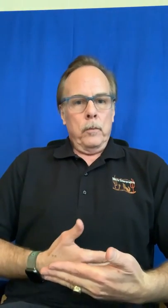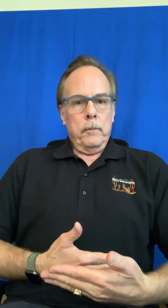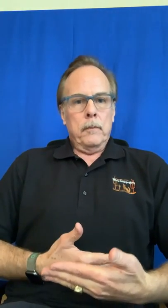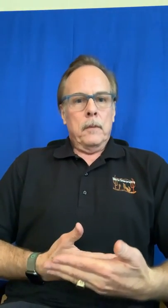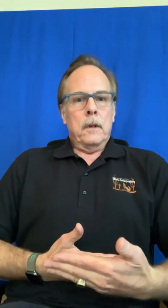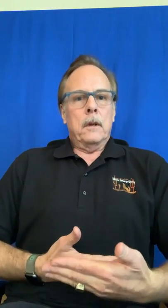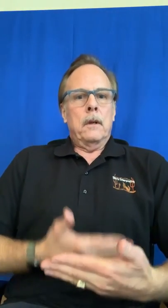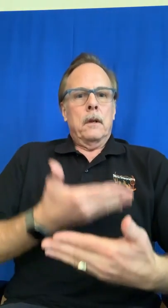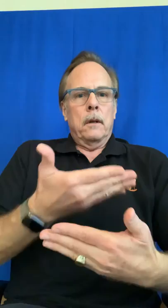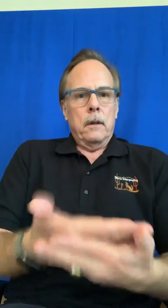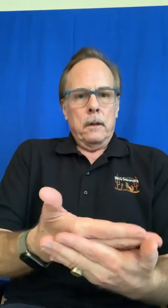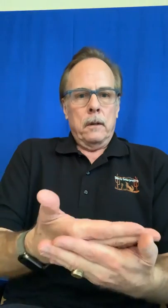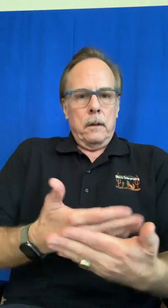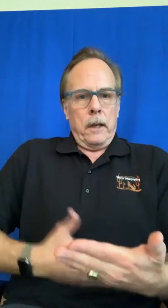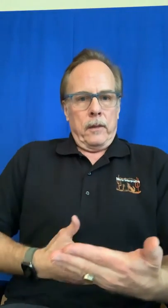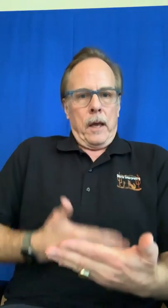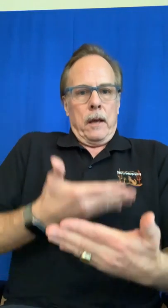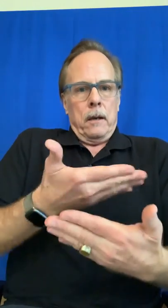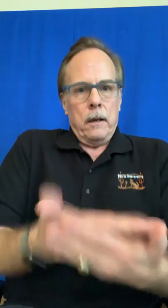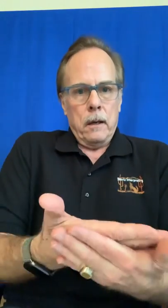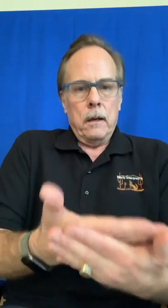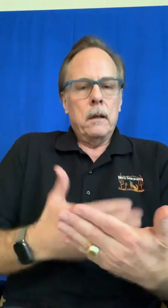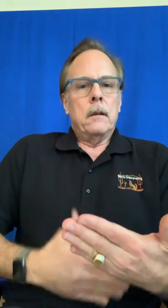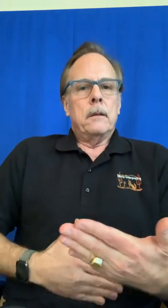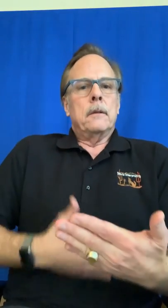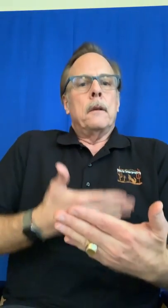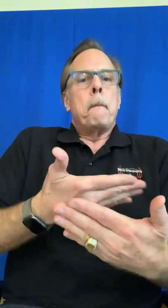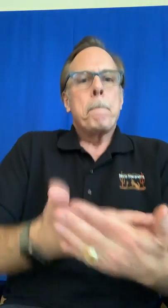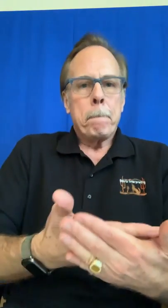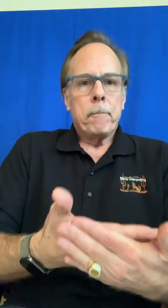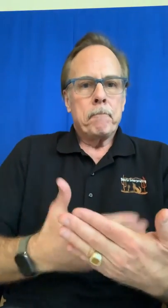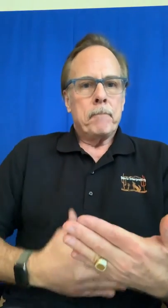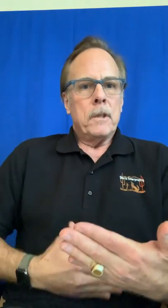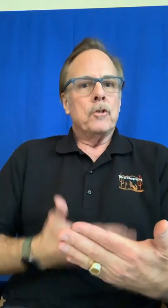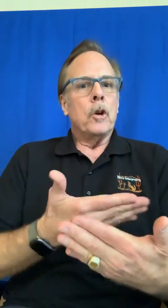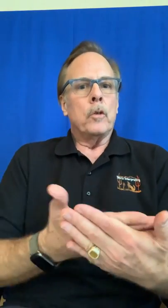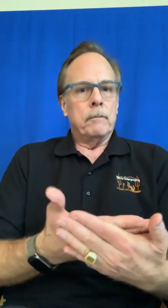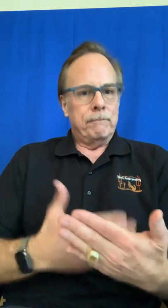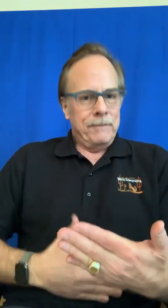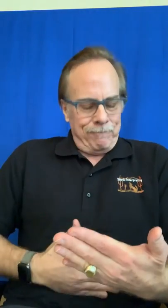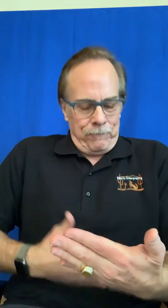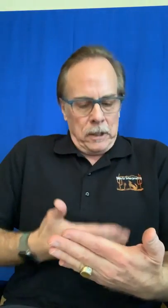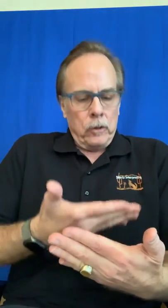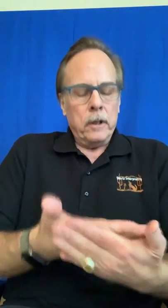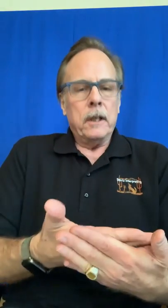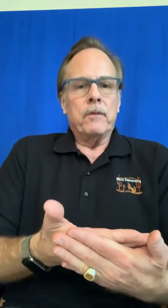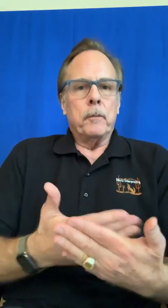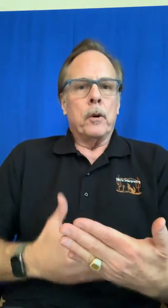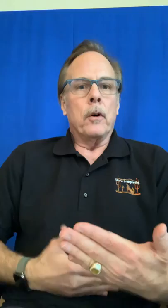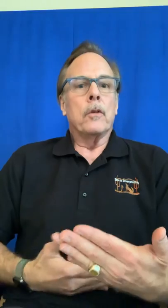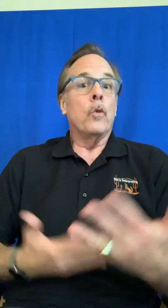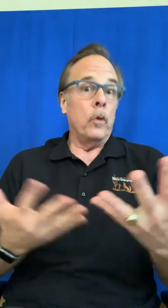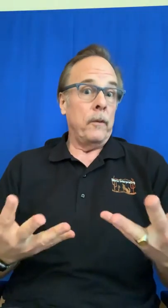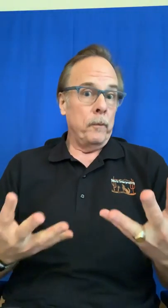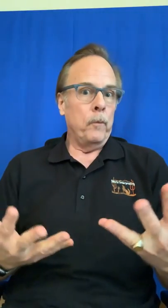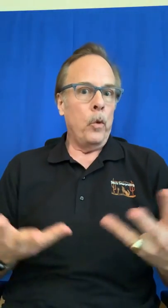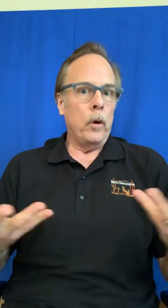like that um show literally giving birth or more